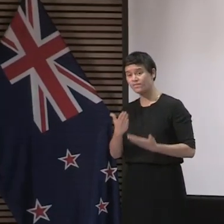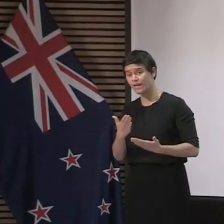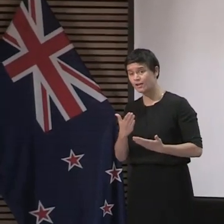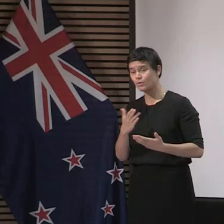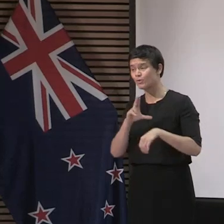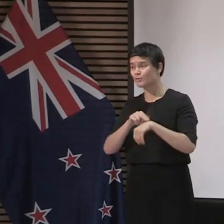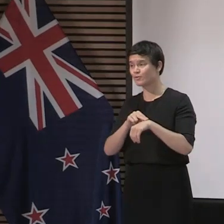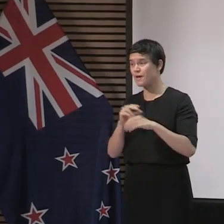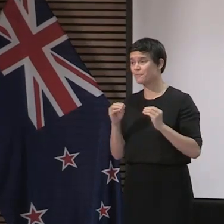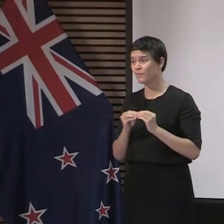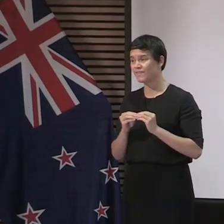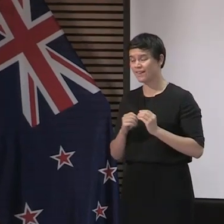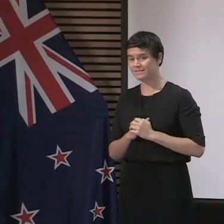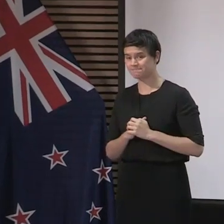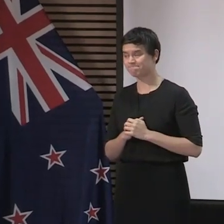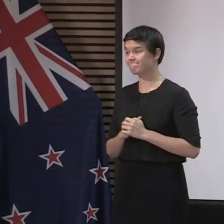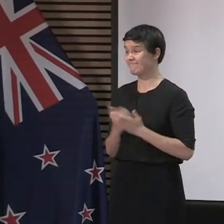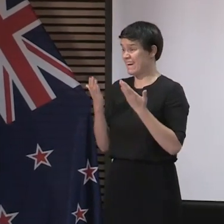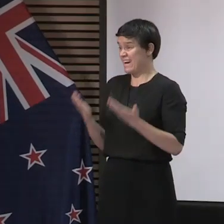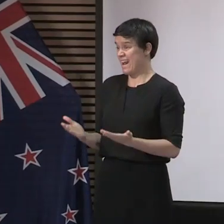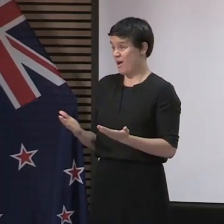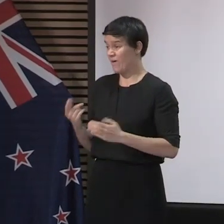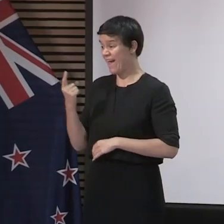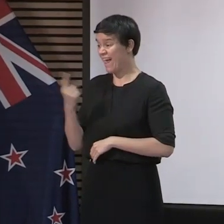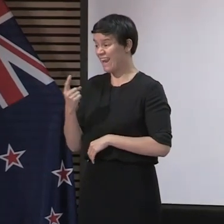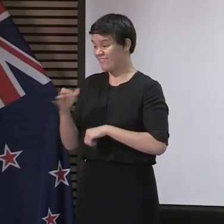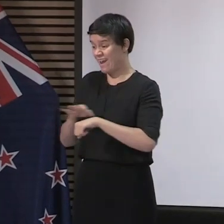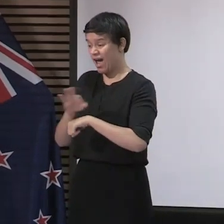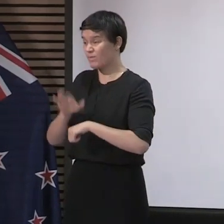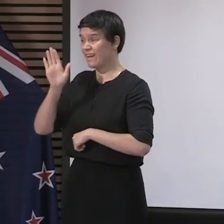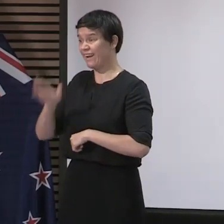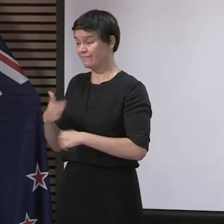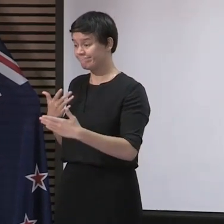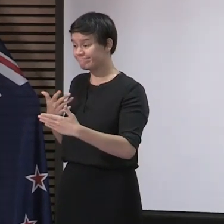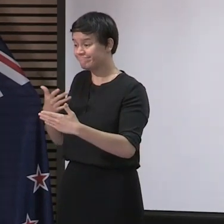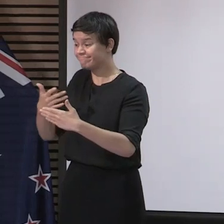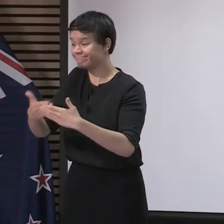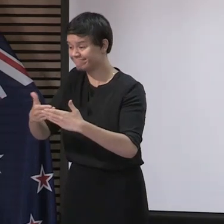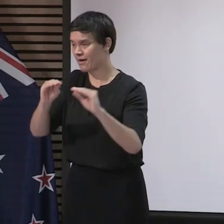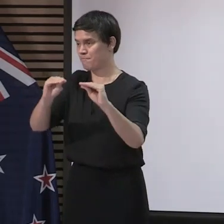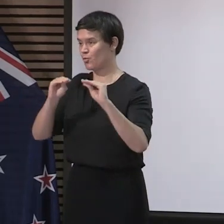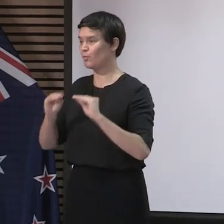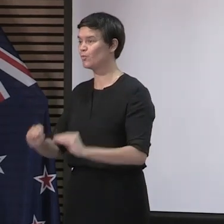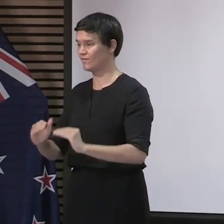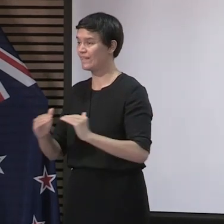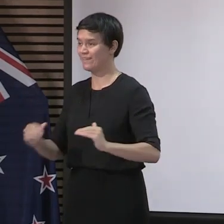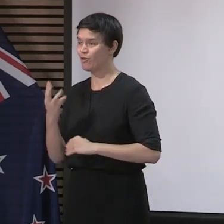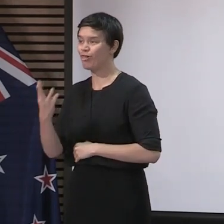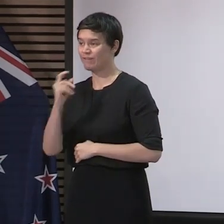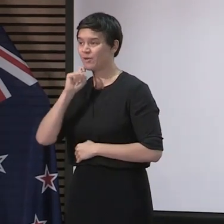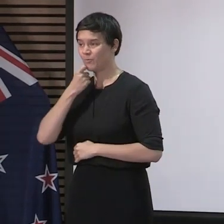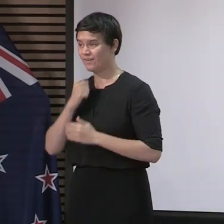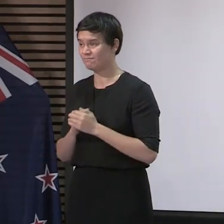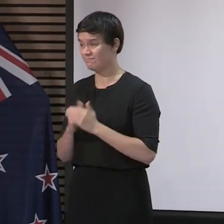hours away from the lifting of Level 4 and of the strictest constraints placed on New Zealanders in modern